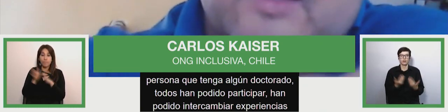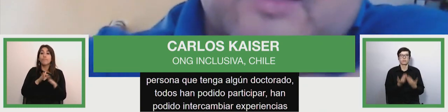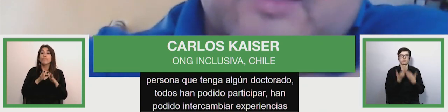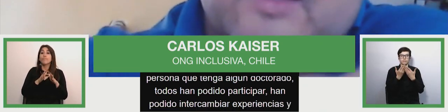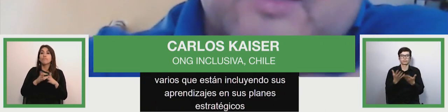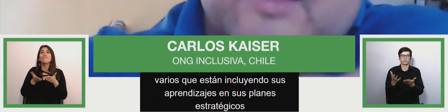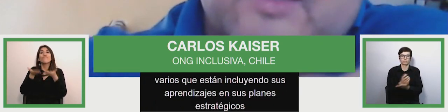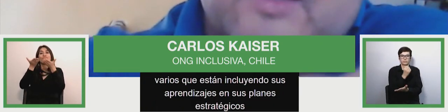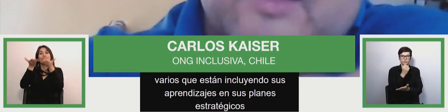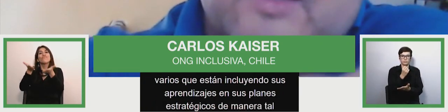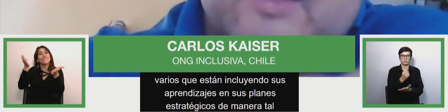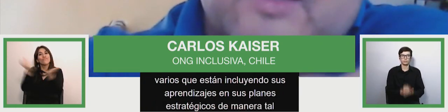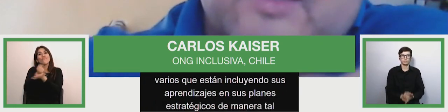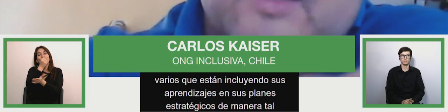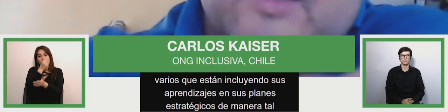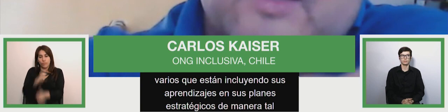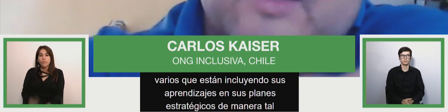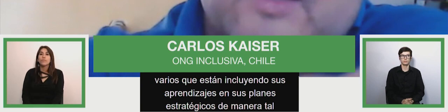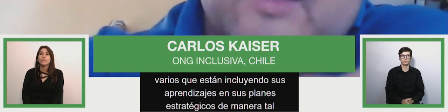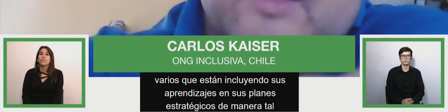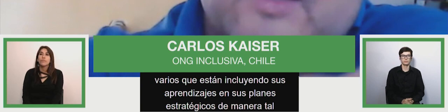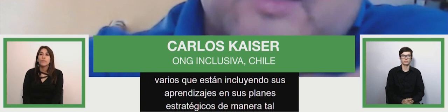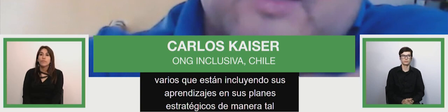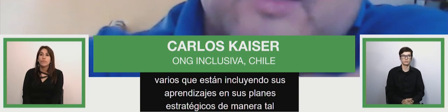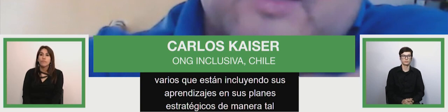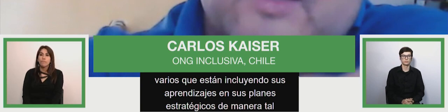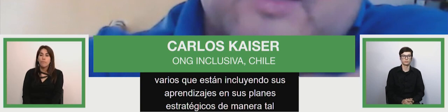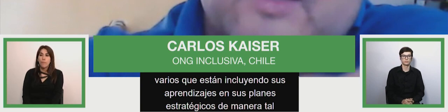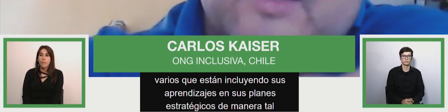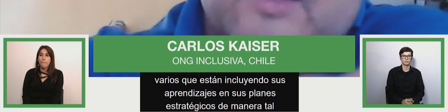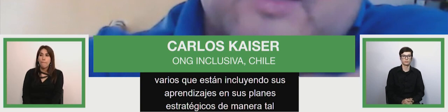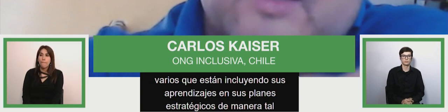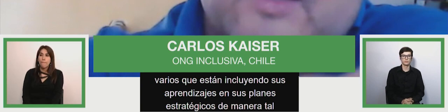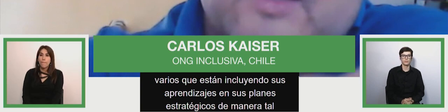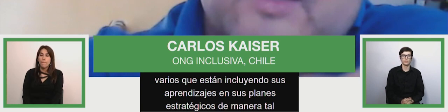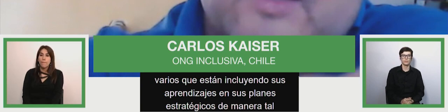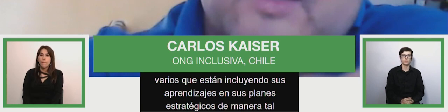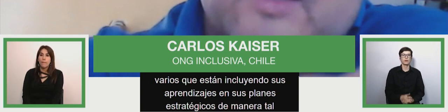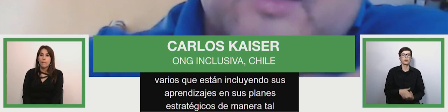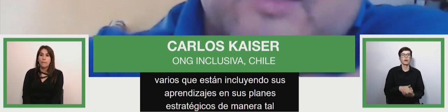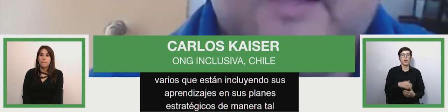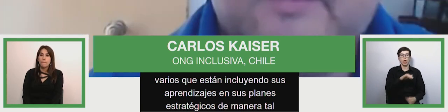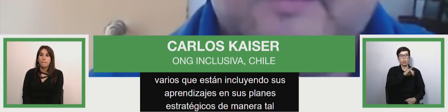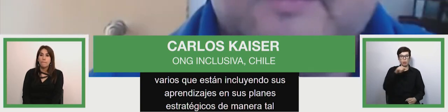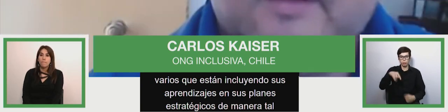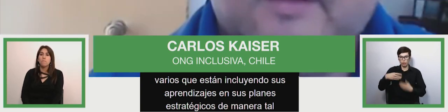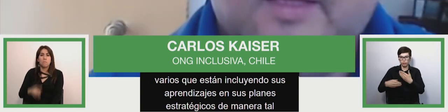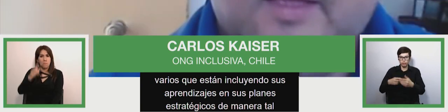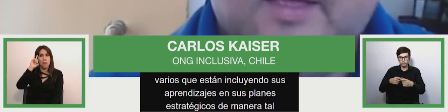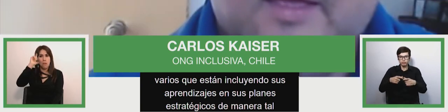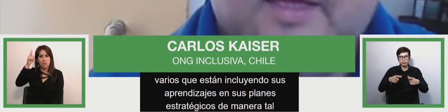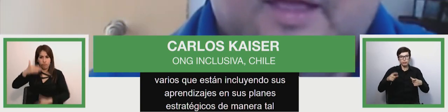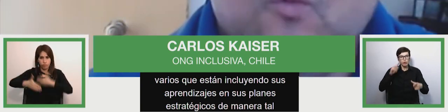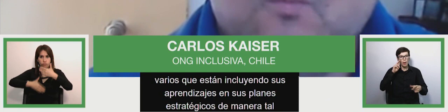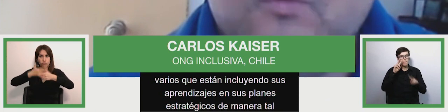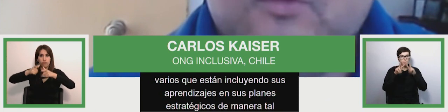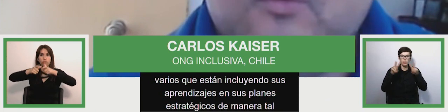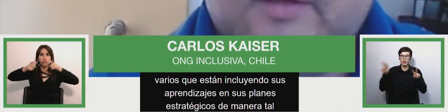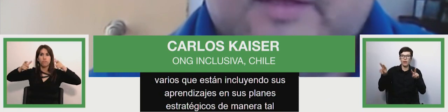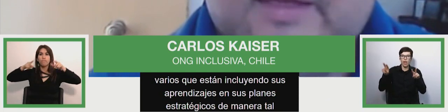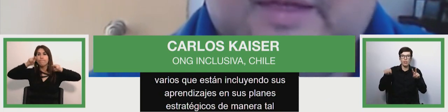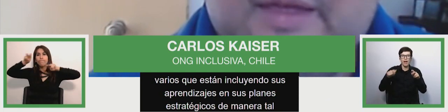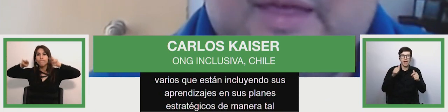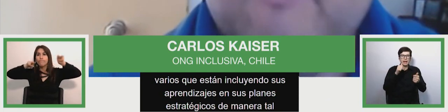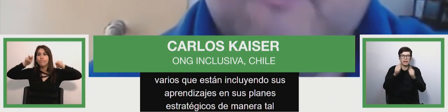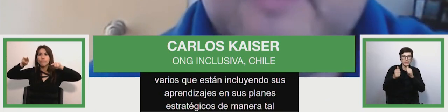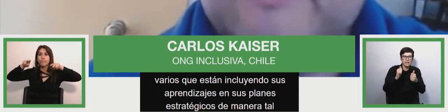experiences as a same institution and being involving their learnings in the strategic plans in in order that